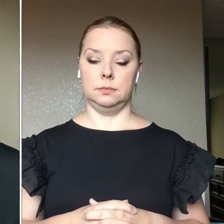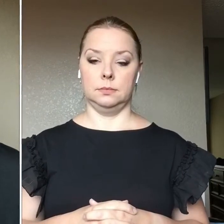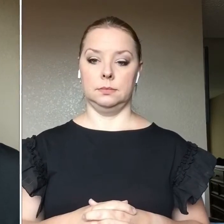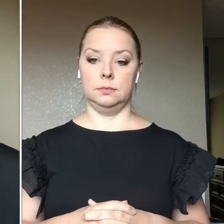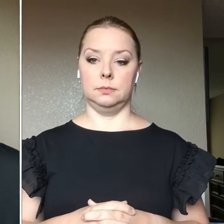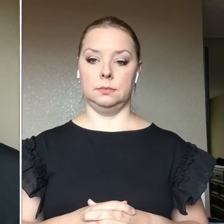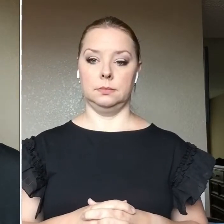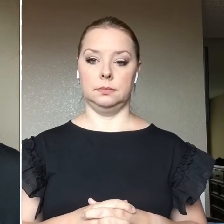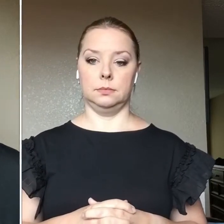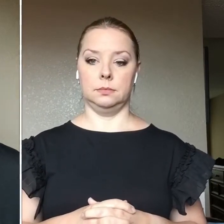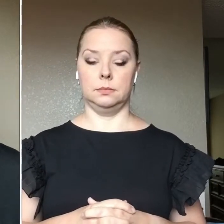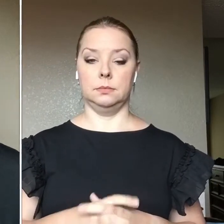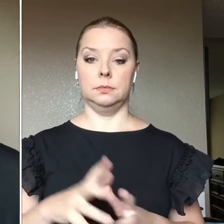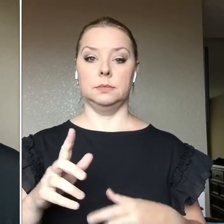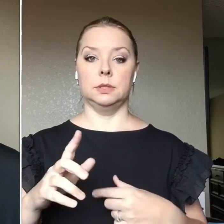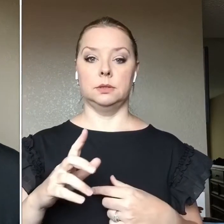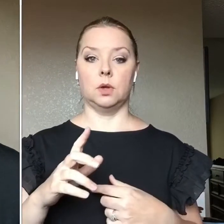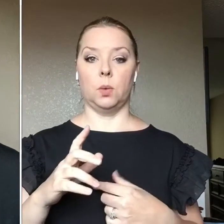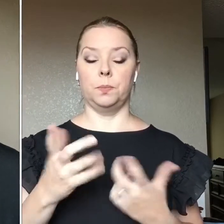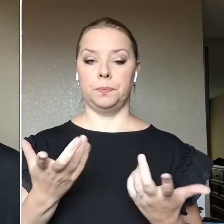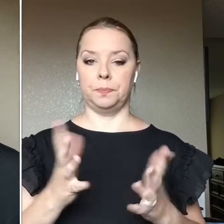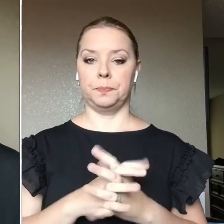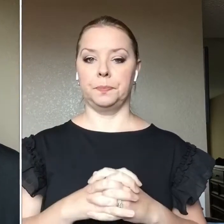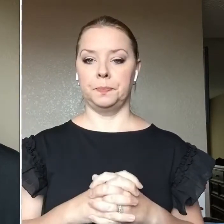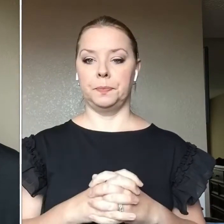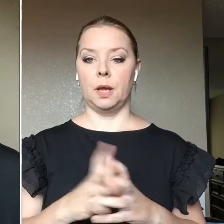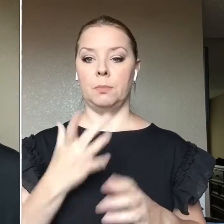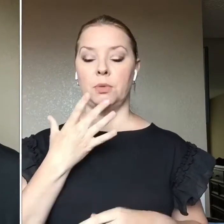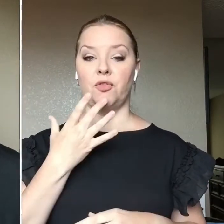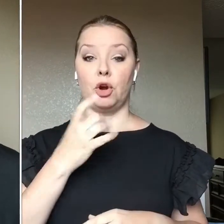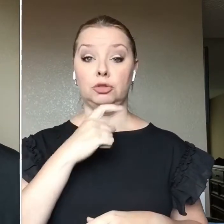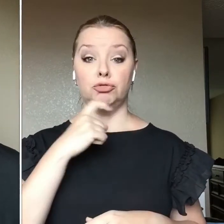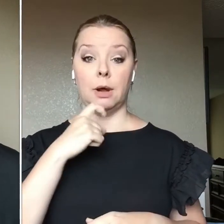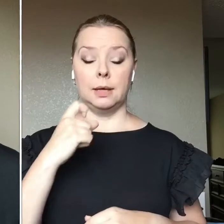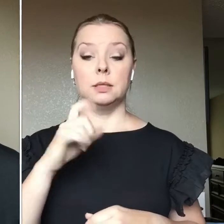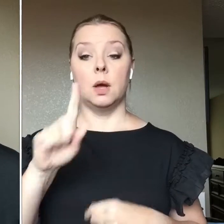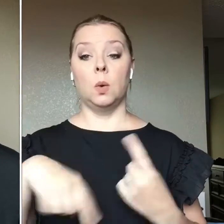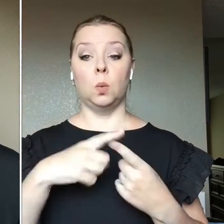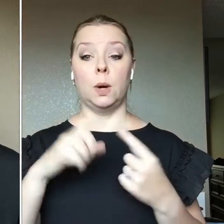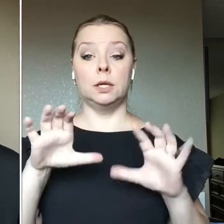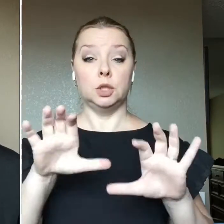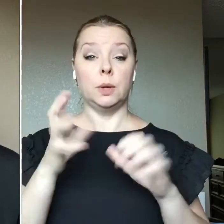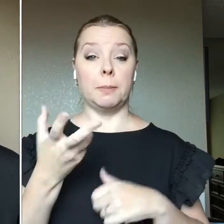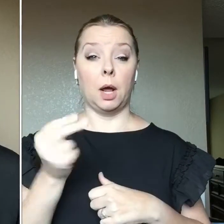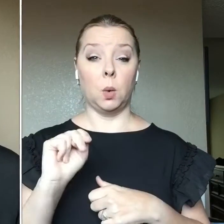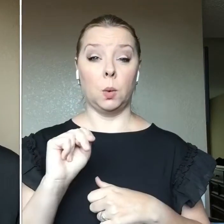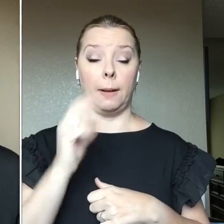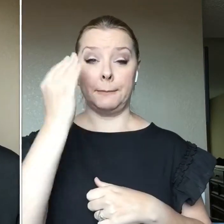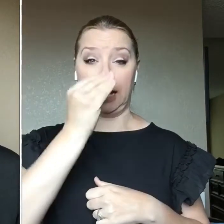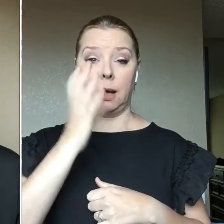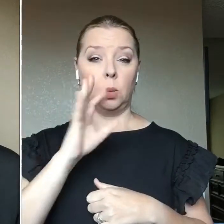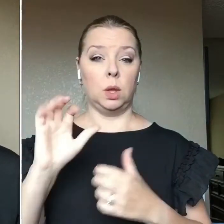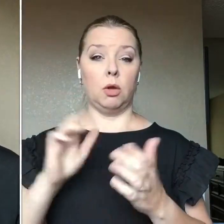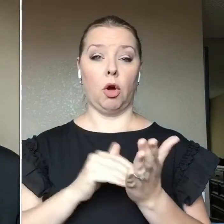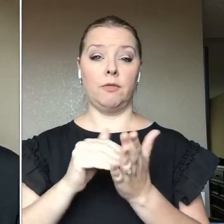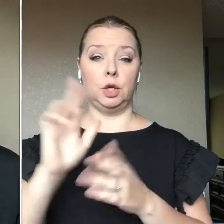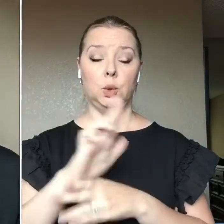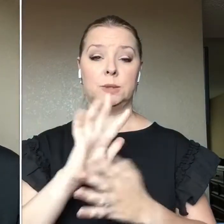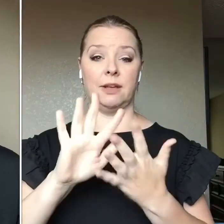I'm doing my shadow. Now when I'm doing my own makeup, I will often use my fingers for a lot of things. So I'm really